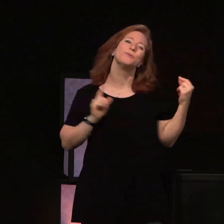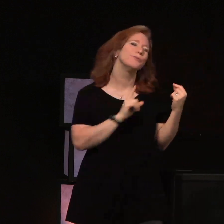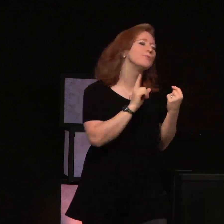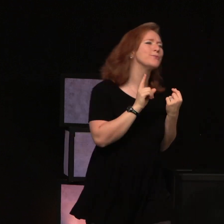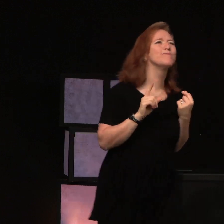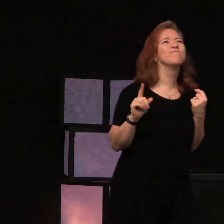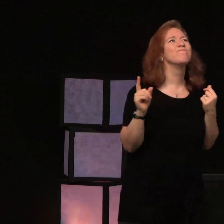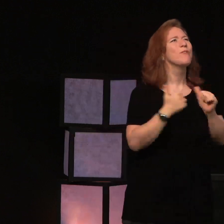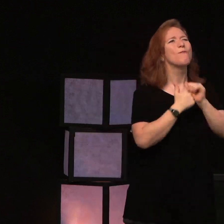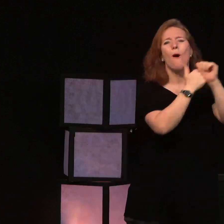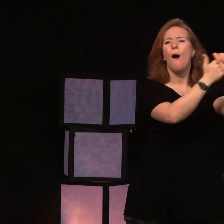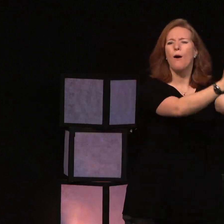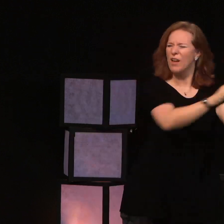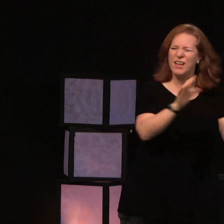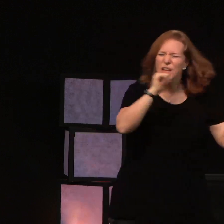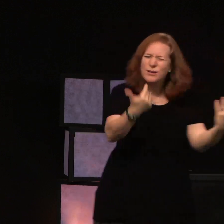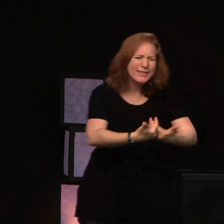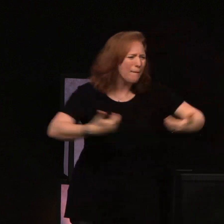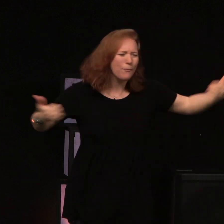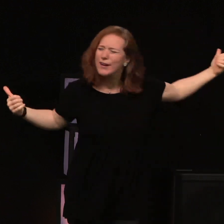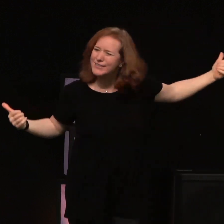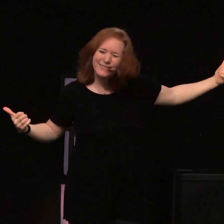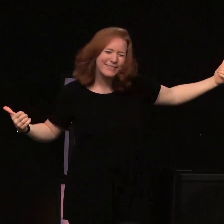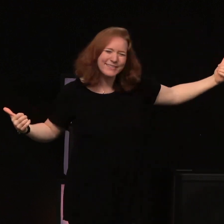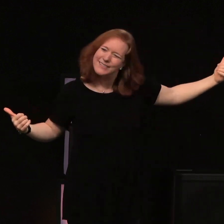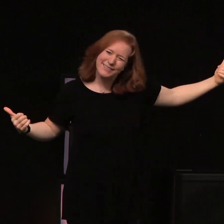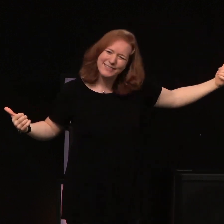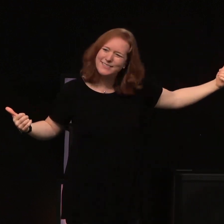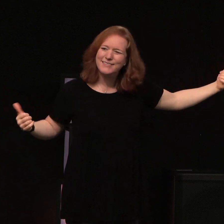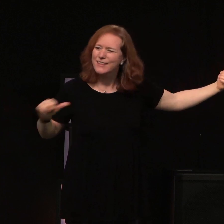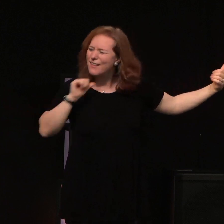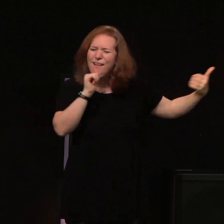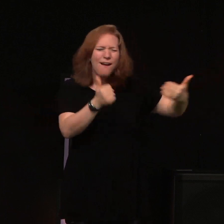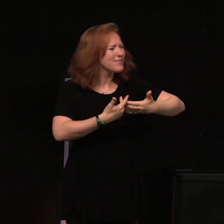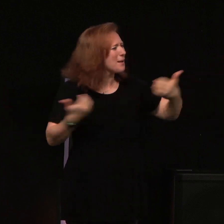There is no part that's separate over here.